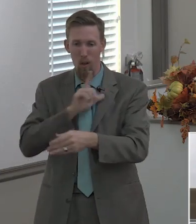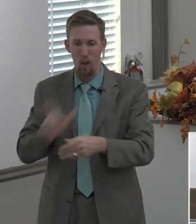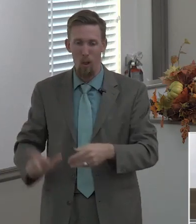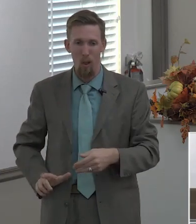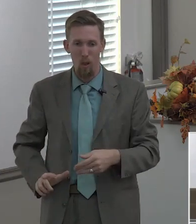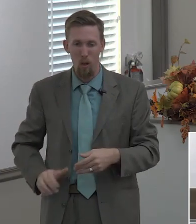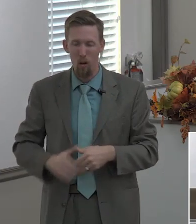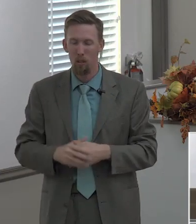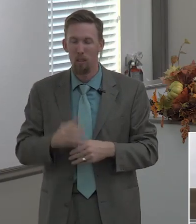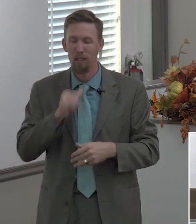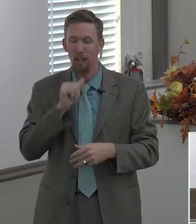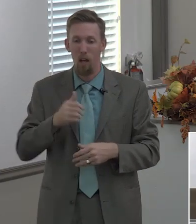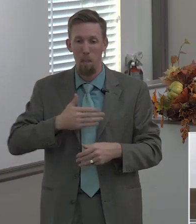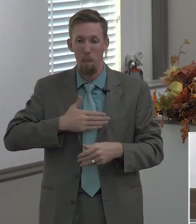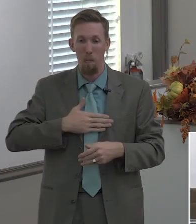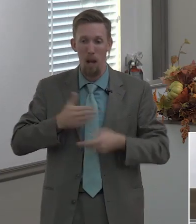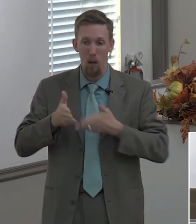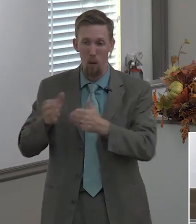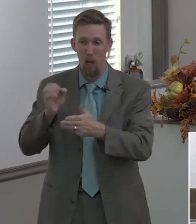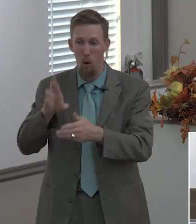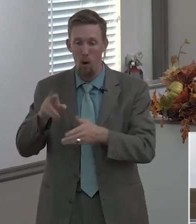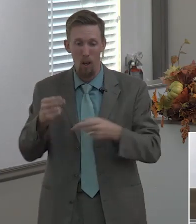i just know what the lord requires